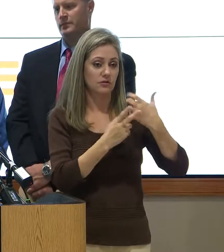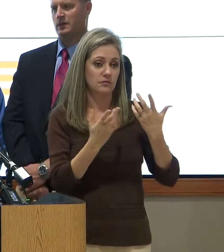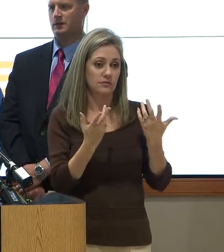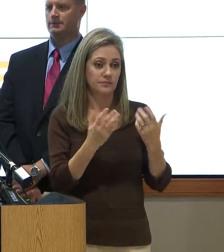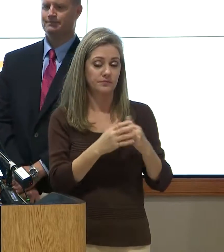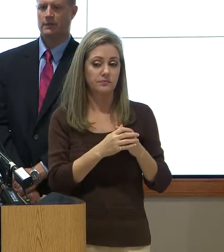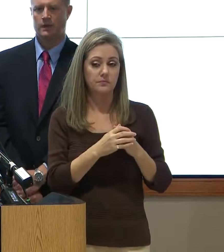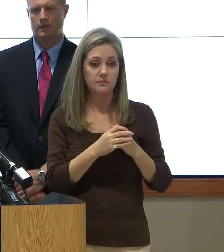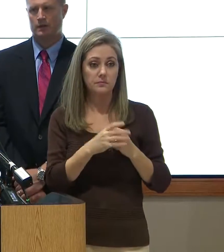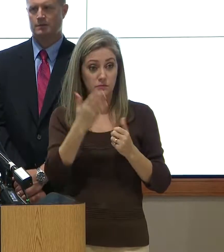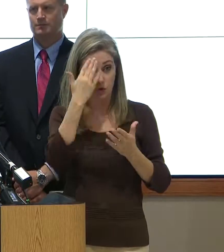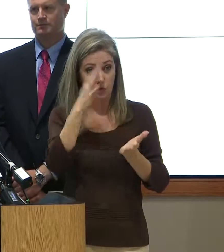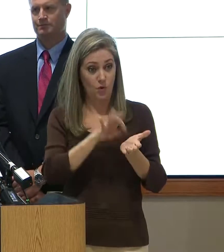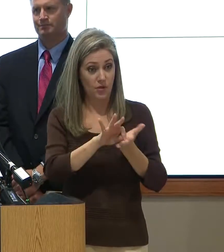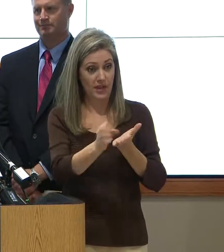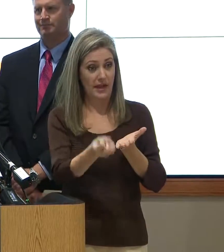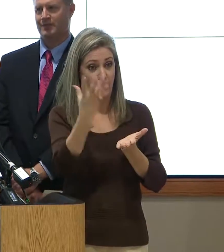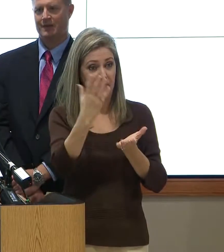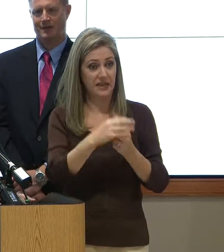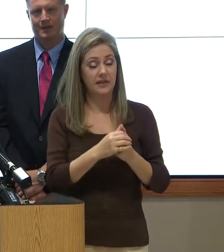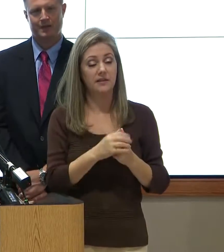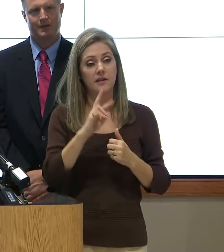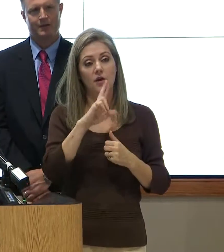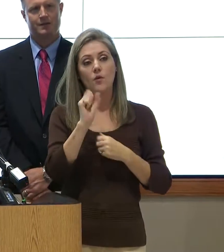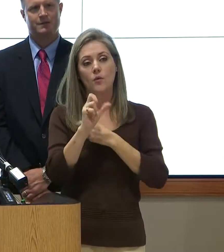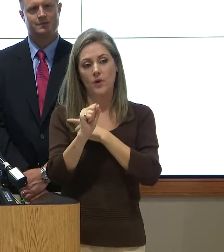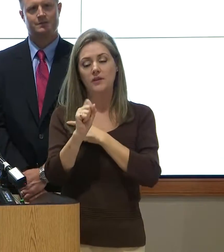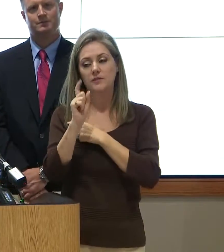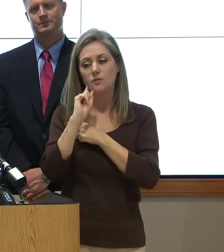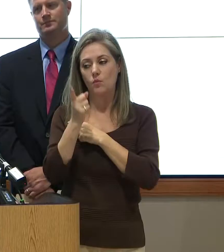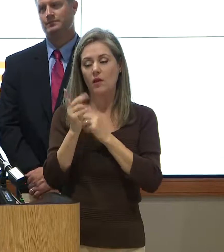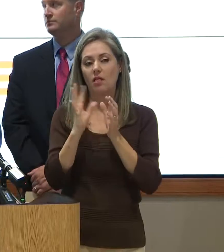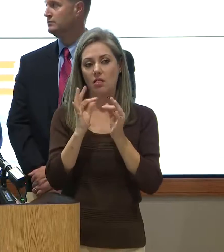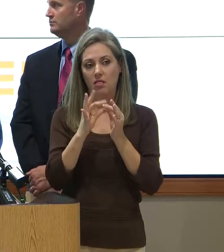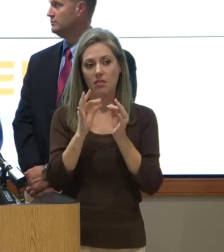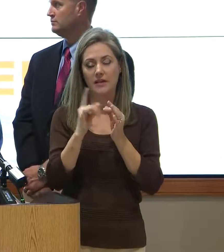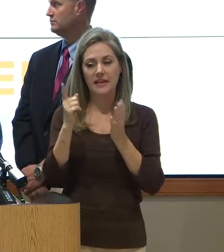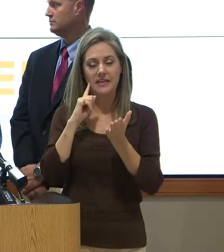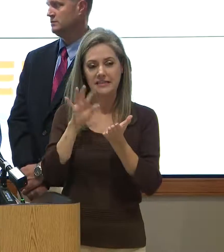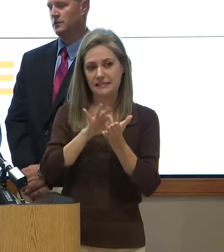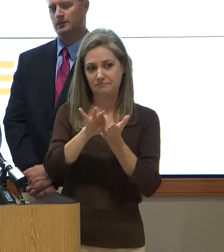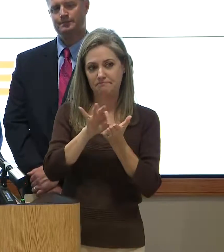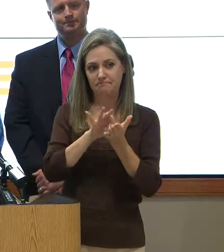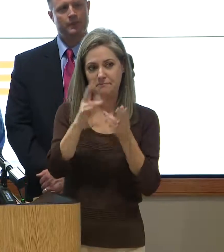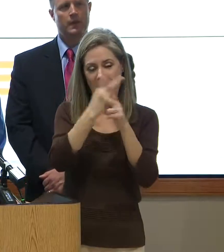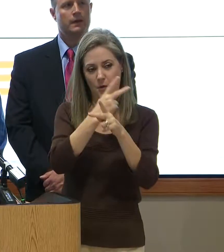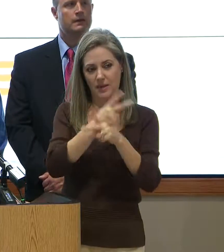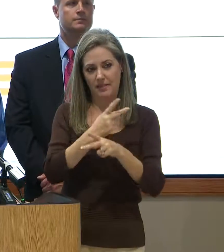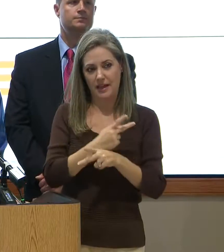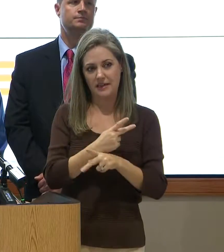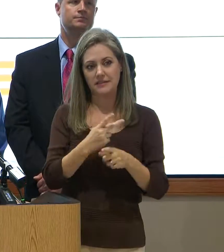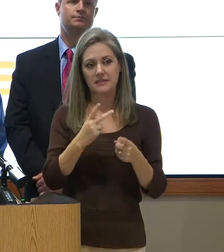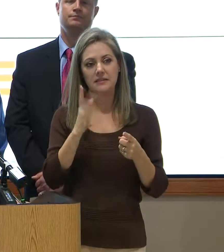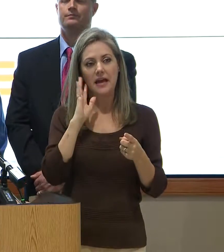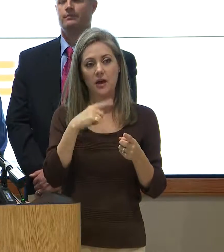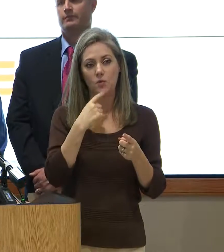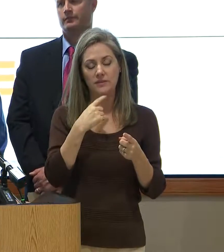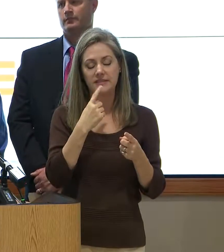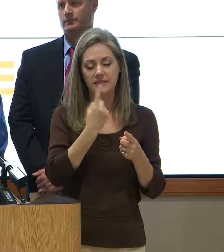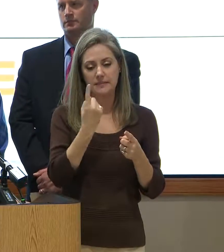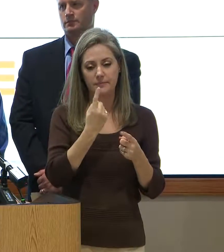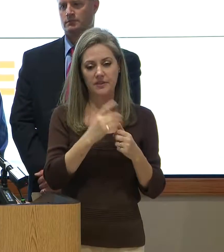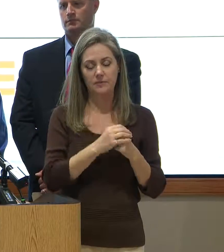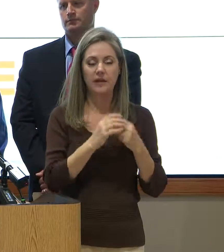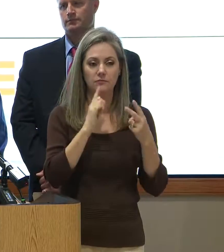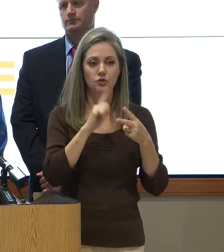that? Well, Russ is going to step up while he's doing his calculation. I will say one thing –